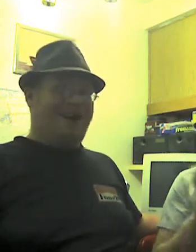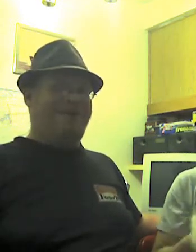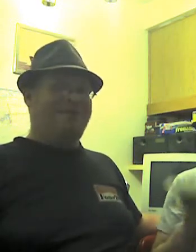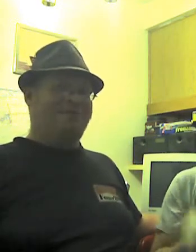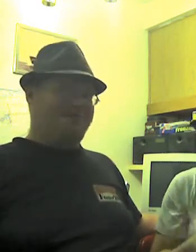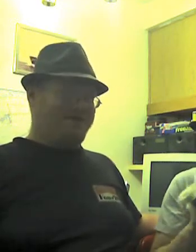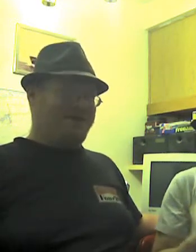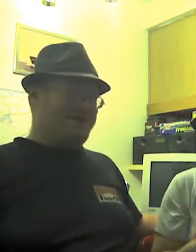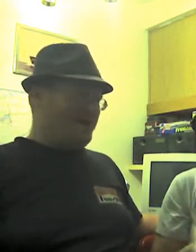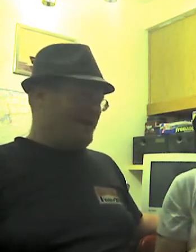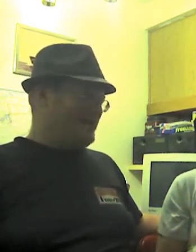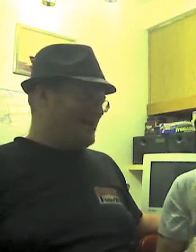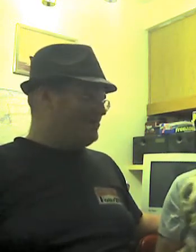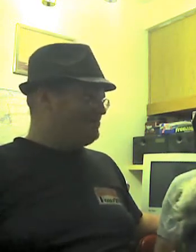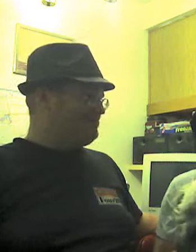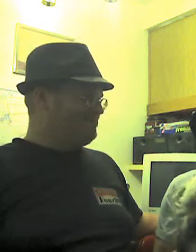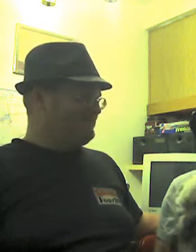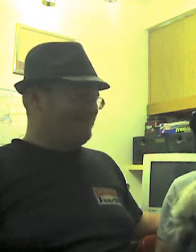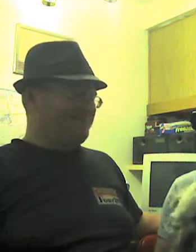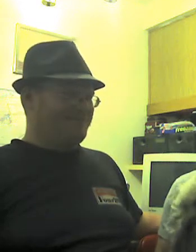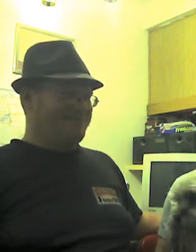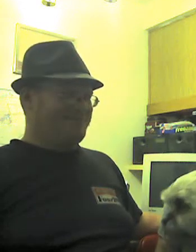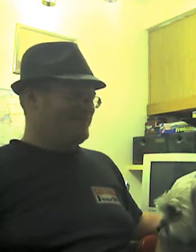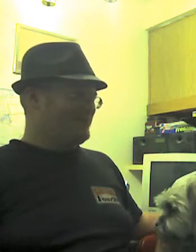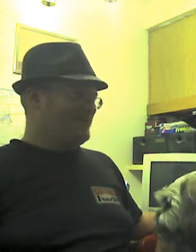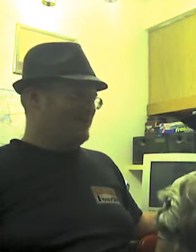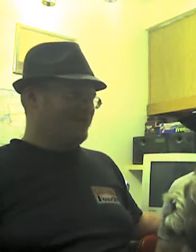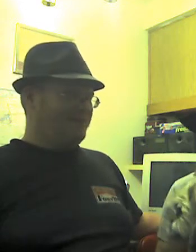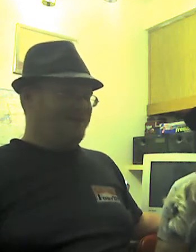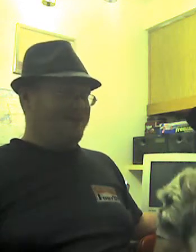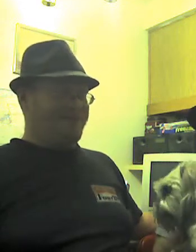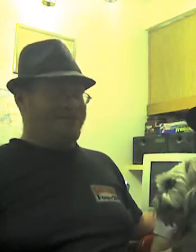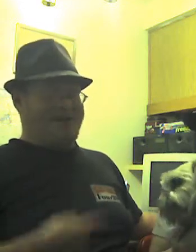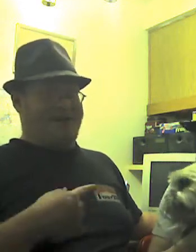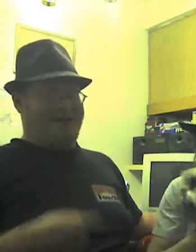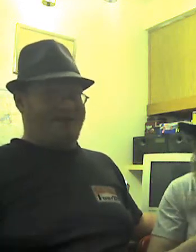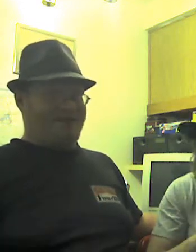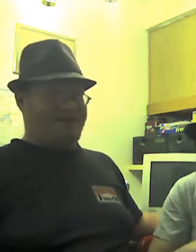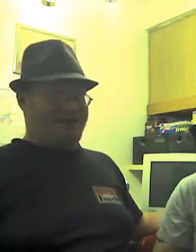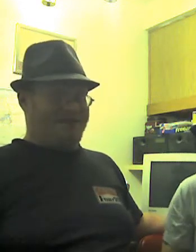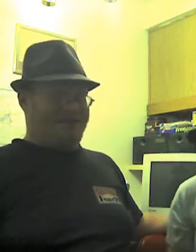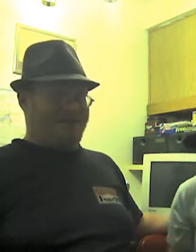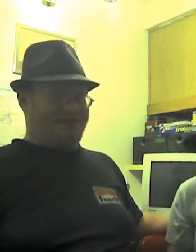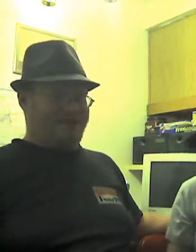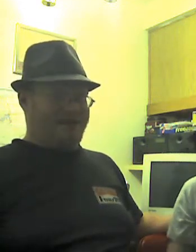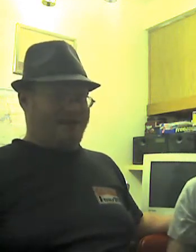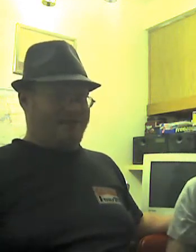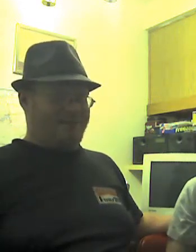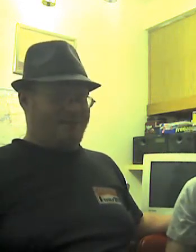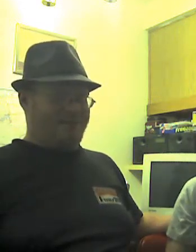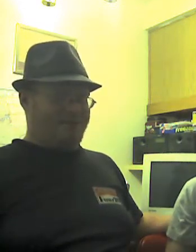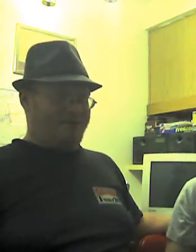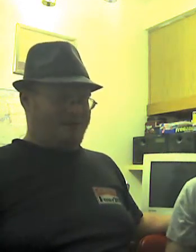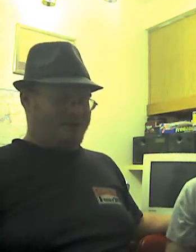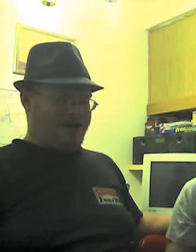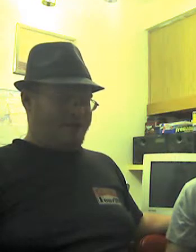How screwed up would that Or the Washington Redskins going to the Super Bowl. Speaking of the Redskins, I understand that they might end up losing their name.